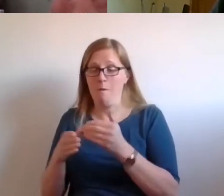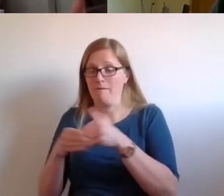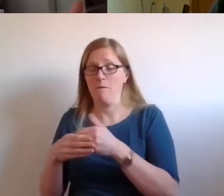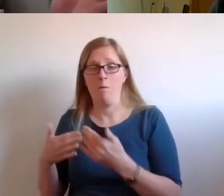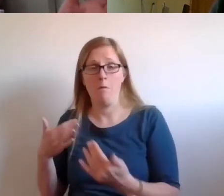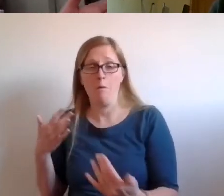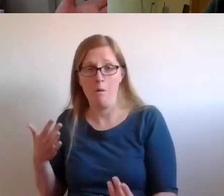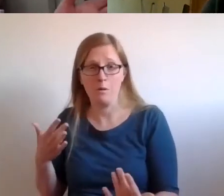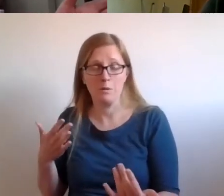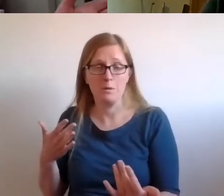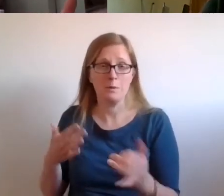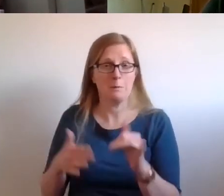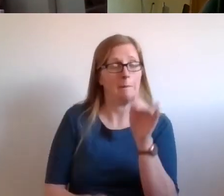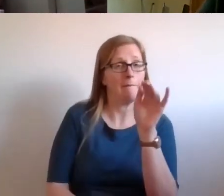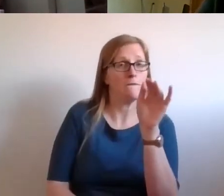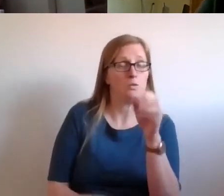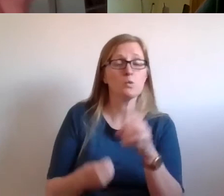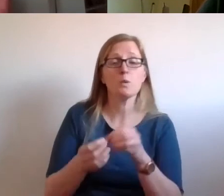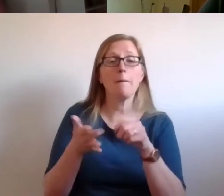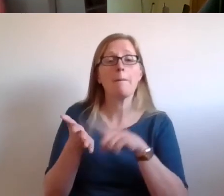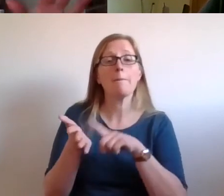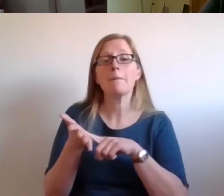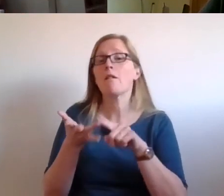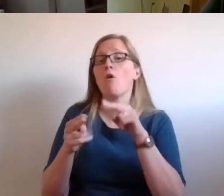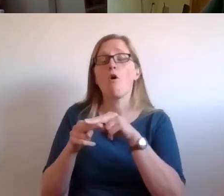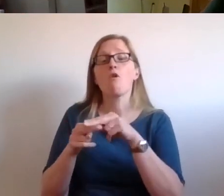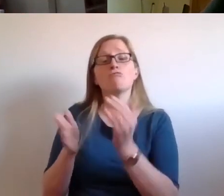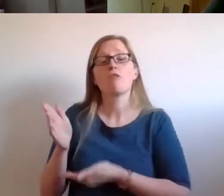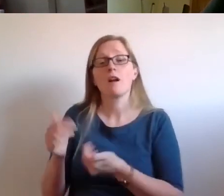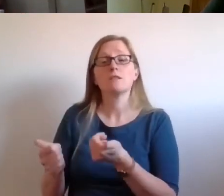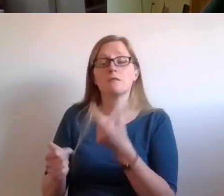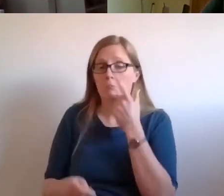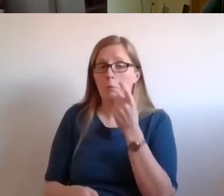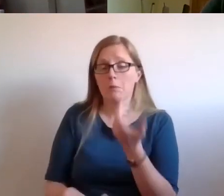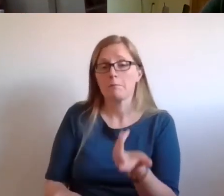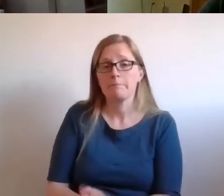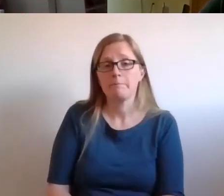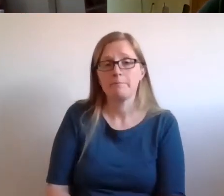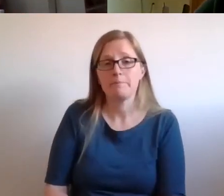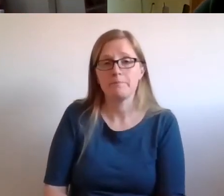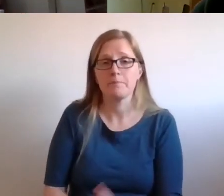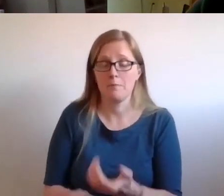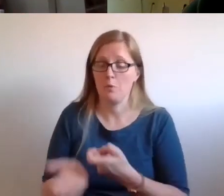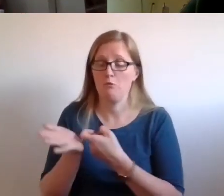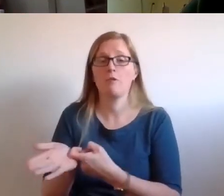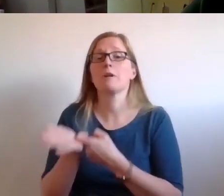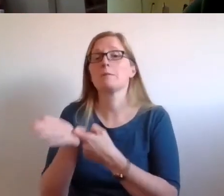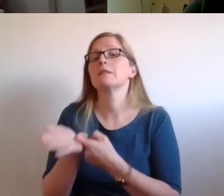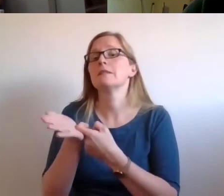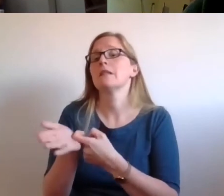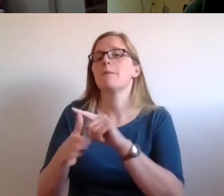of rights as part of a written constitution. But the recommendations that we made now are very much for the here and now.